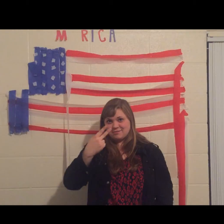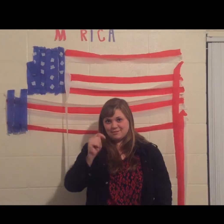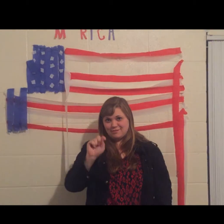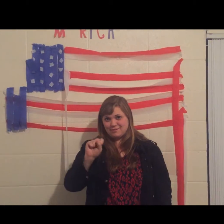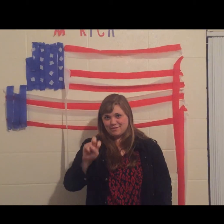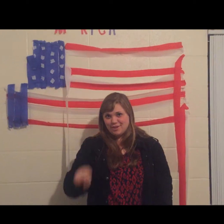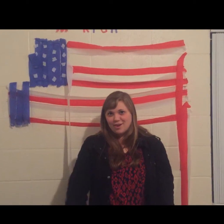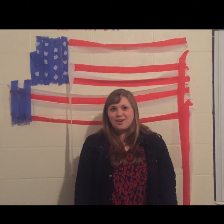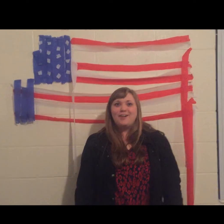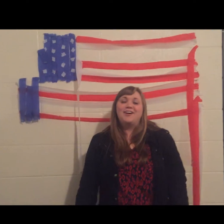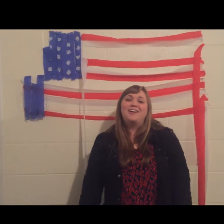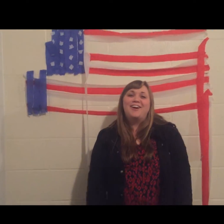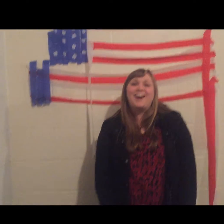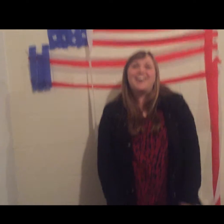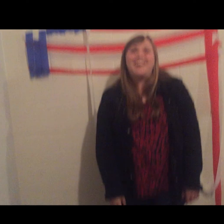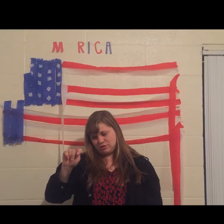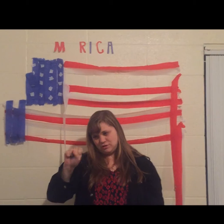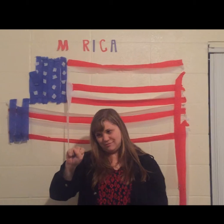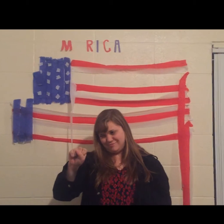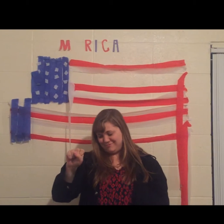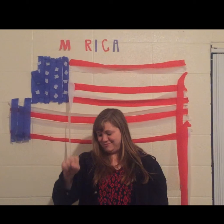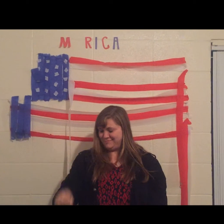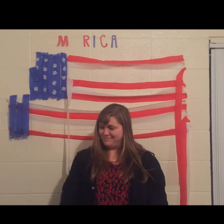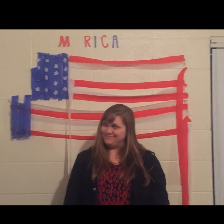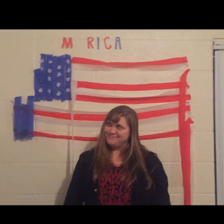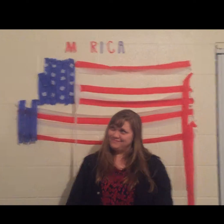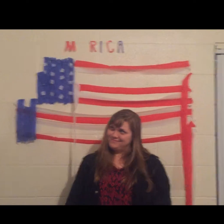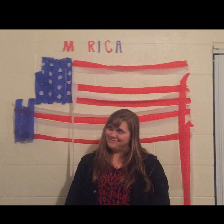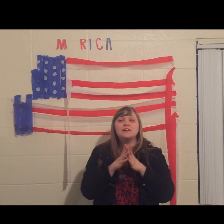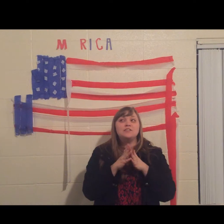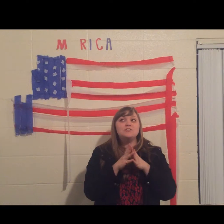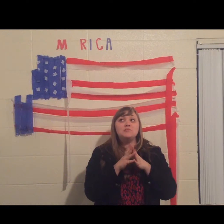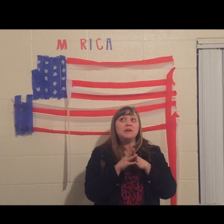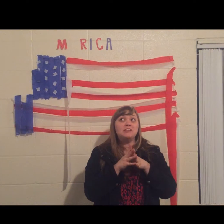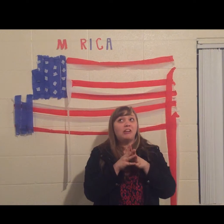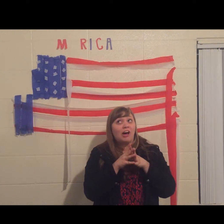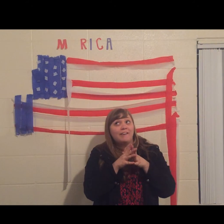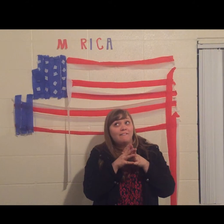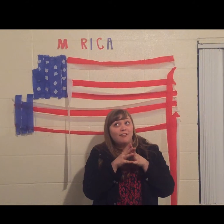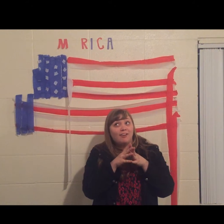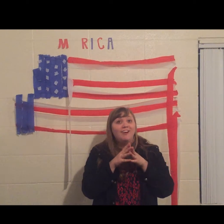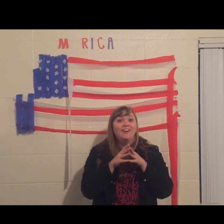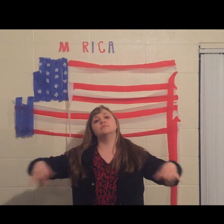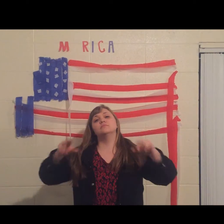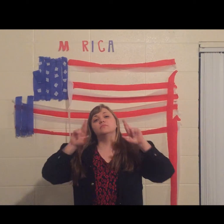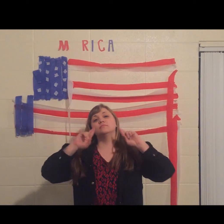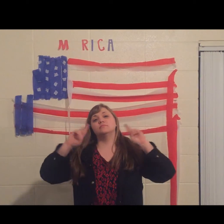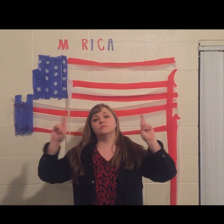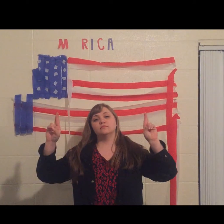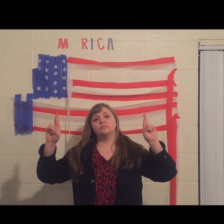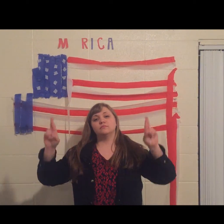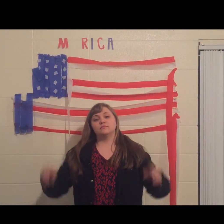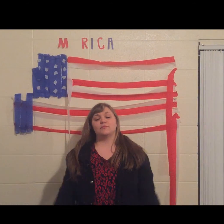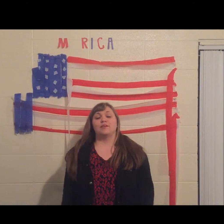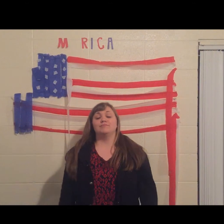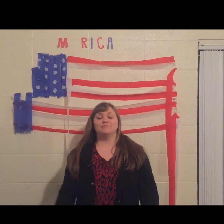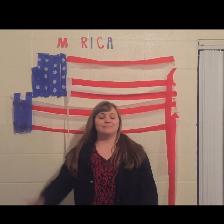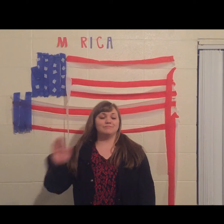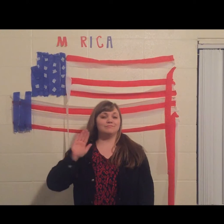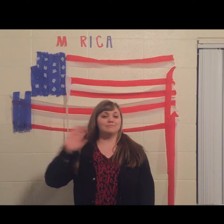I'm getting tested Times are tough on this bodega Two months ago Somebody bought Ortega's Our neighbors started packing up And picking up And ever since the